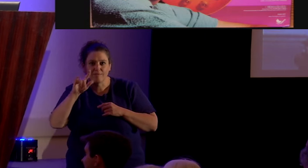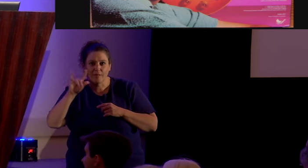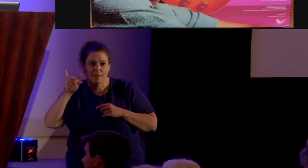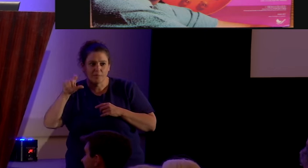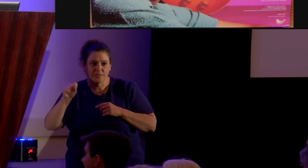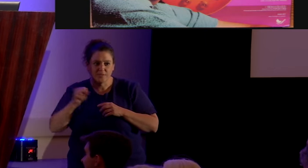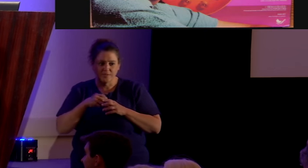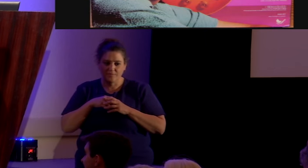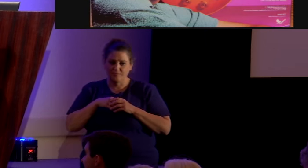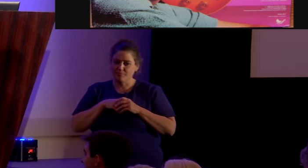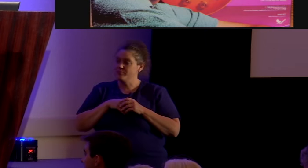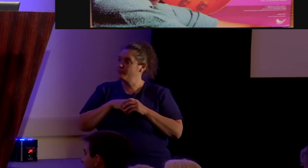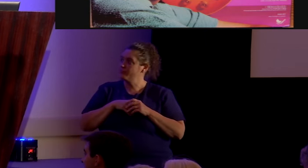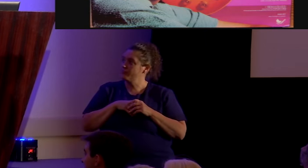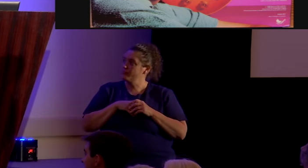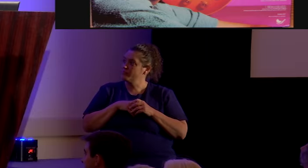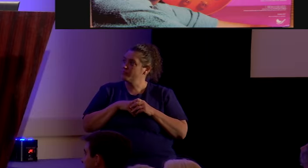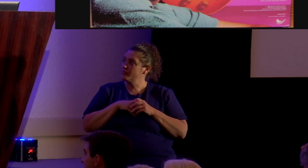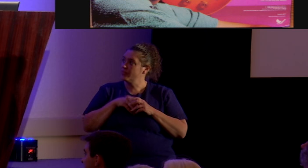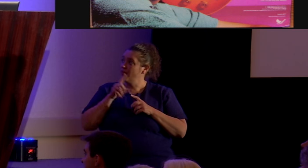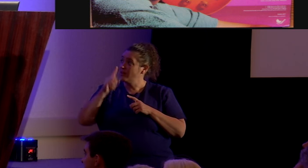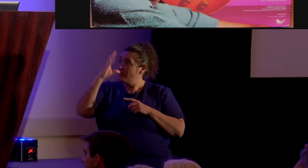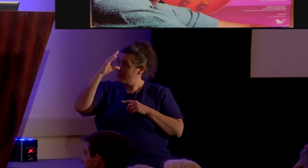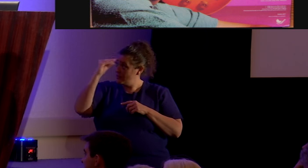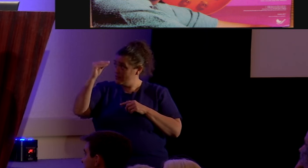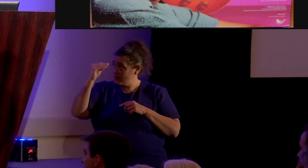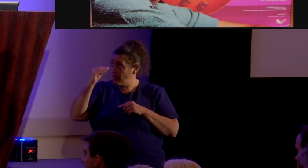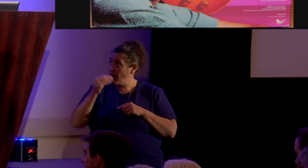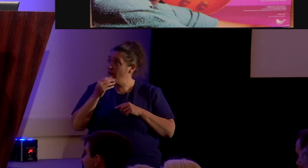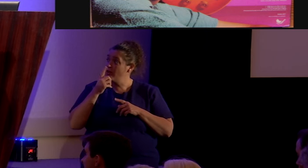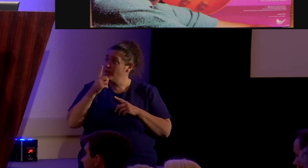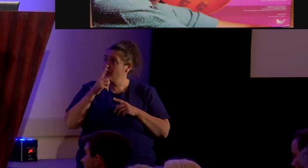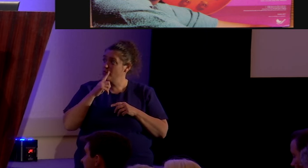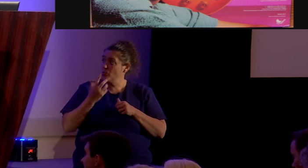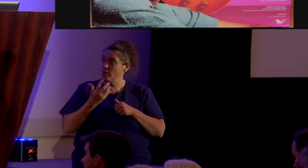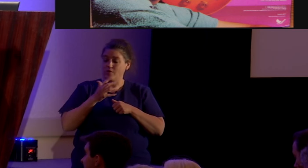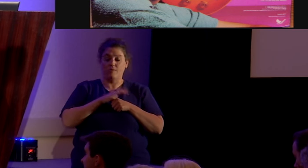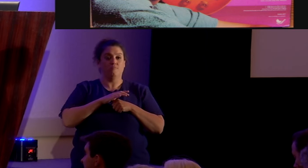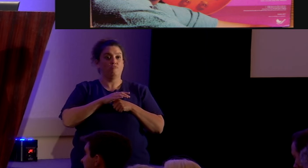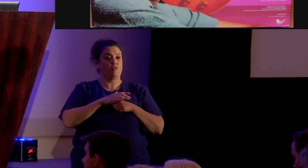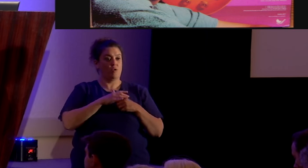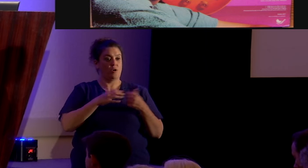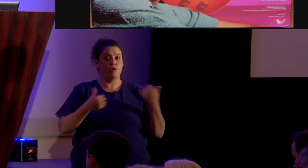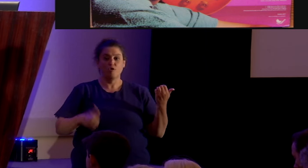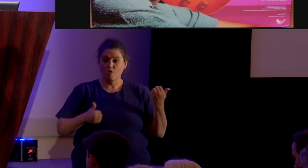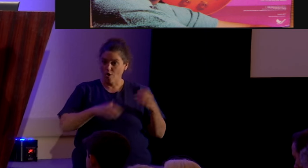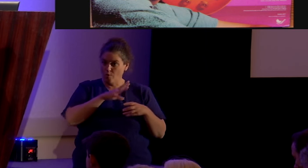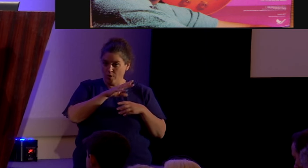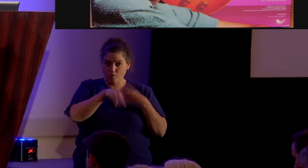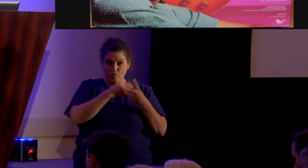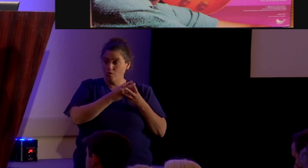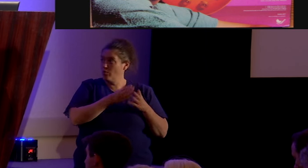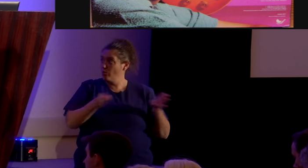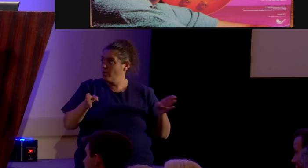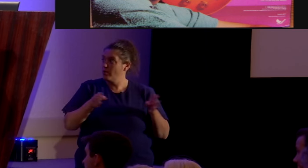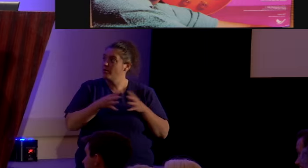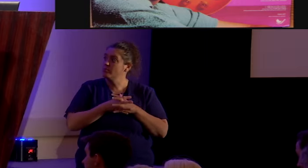here's a guy who is one of i i kid you not one of the great guitar players in the world